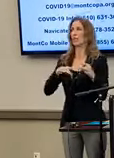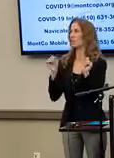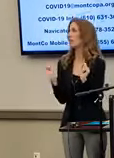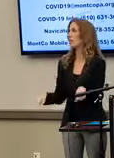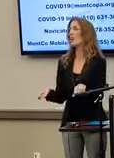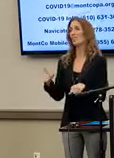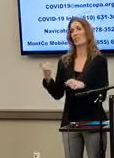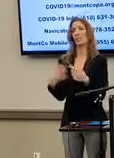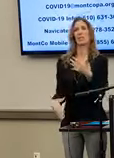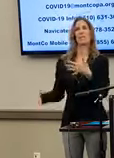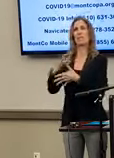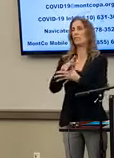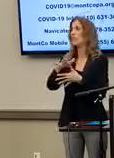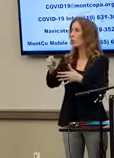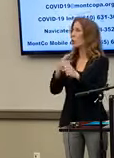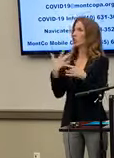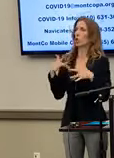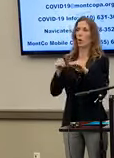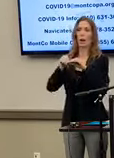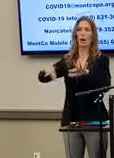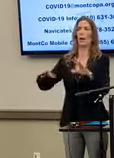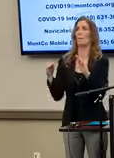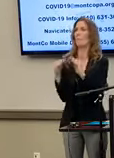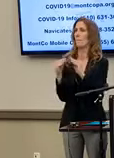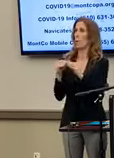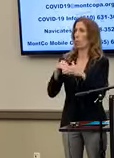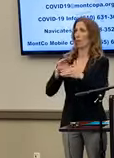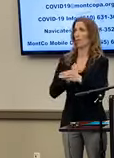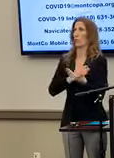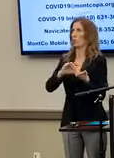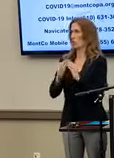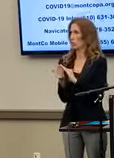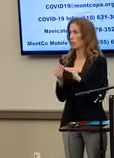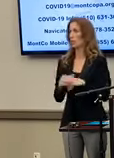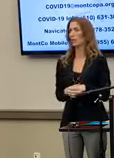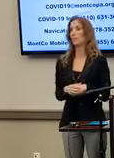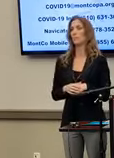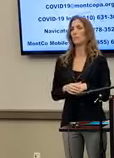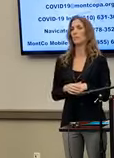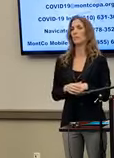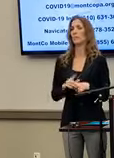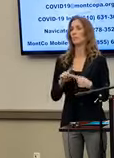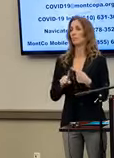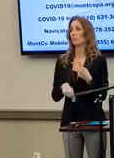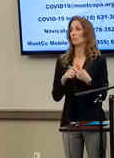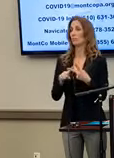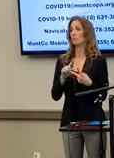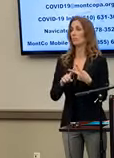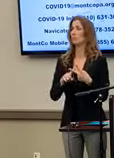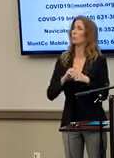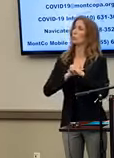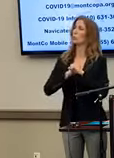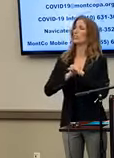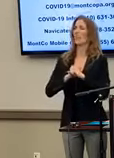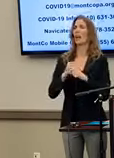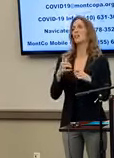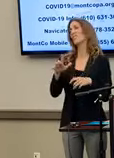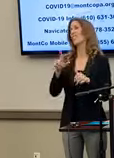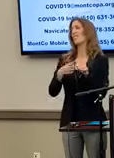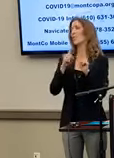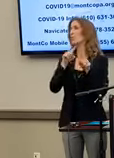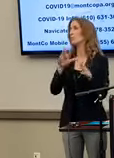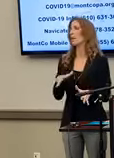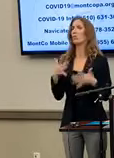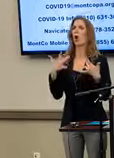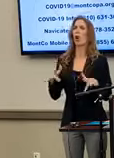one goal is to prevent further spread in our community. Number two is to protect our already stretched first responders